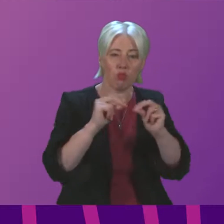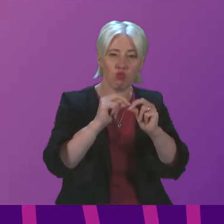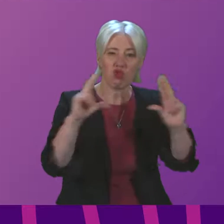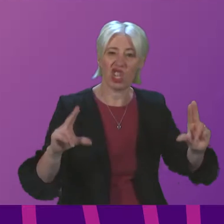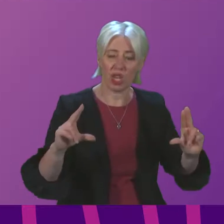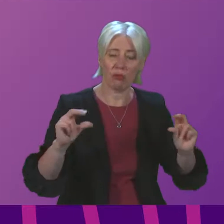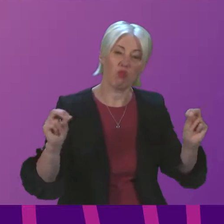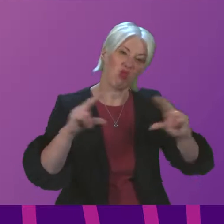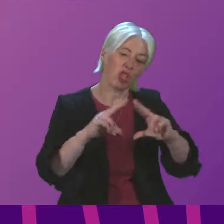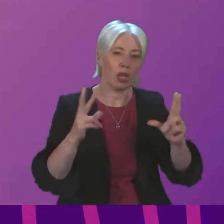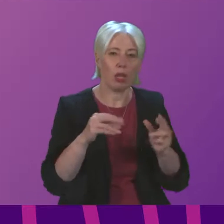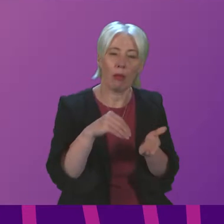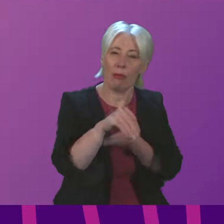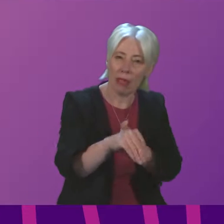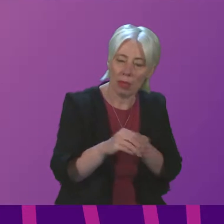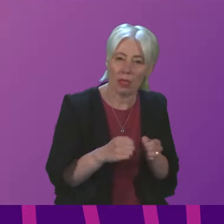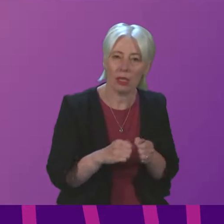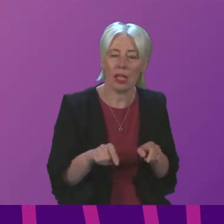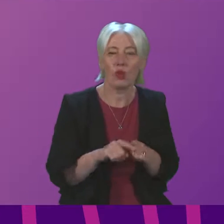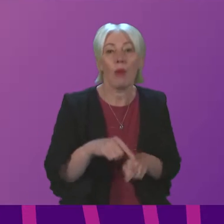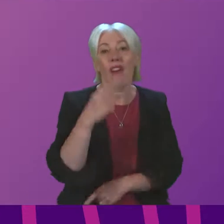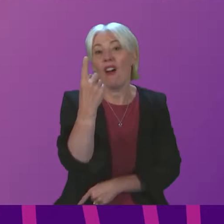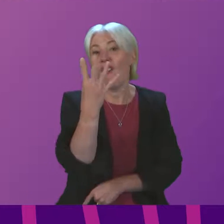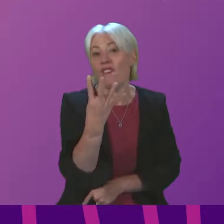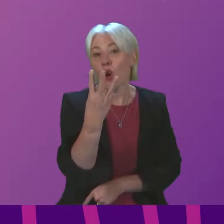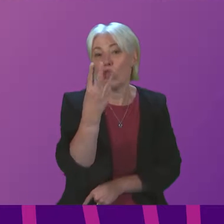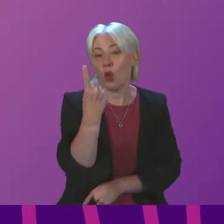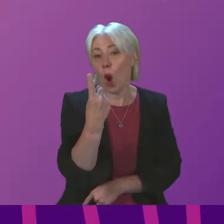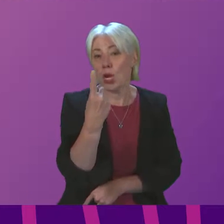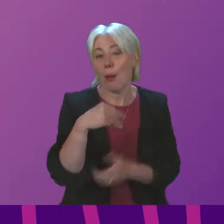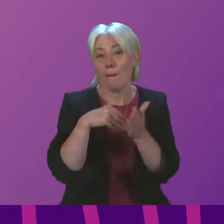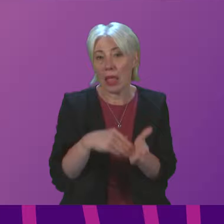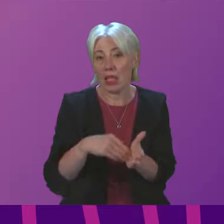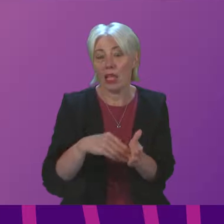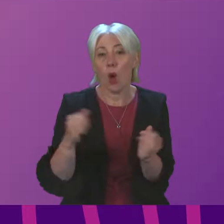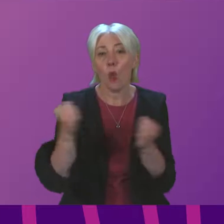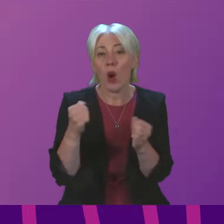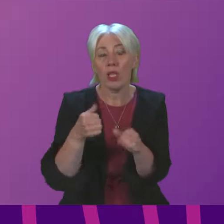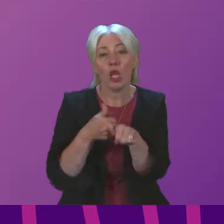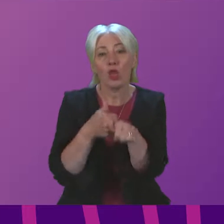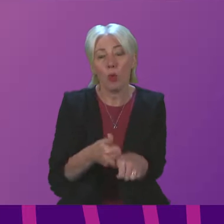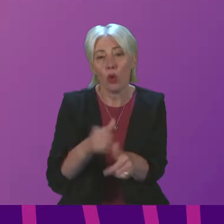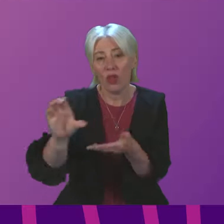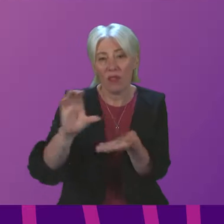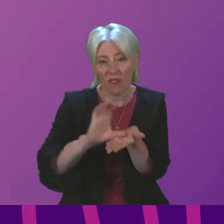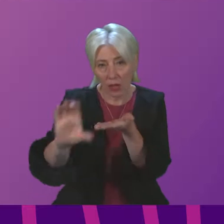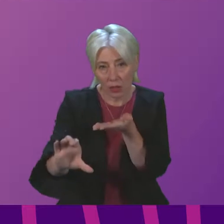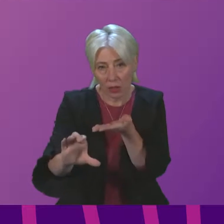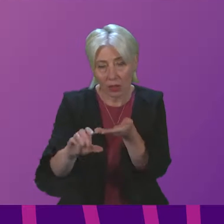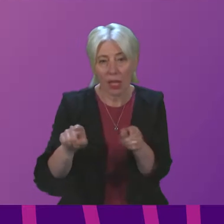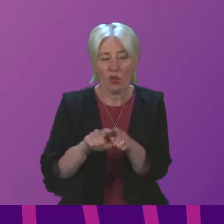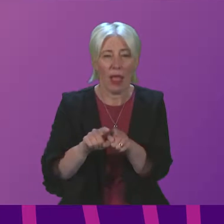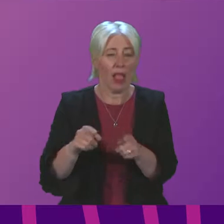recently announced further support through the £41 million Winter Support Fund, tackling financial and fuel